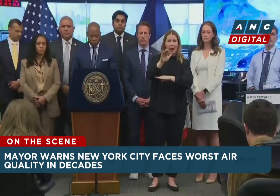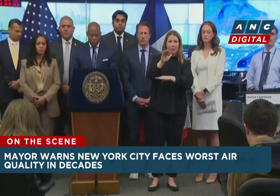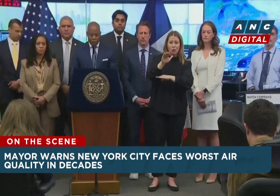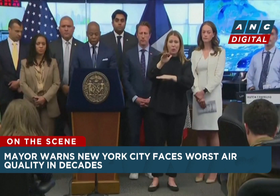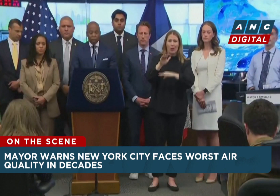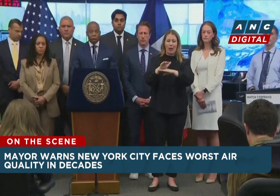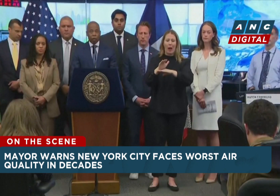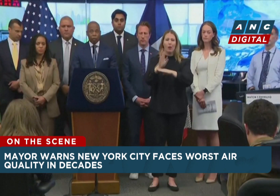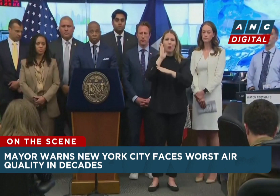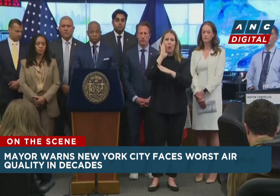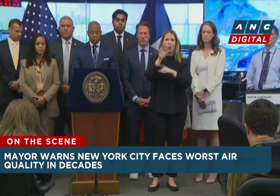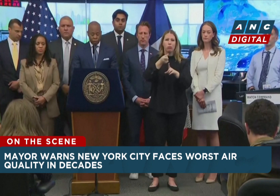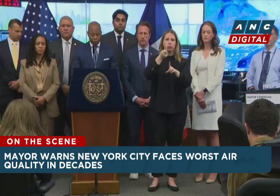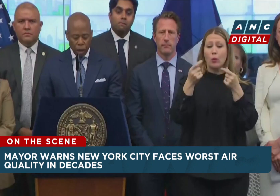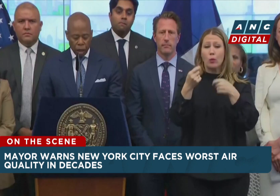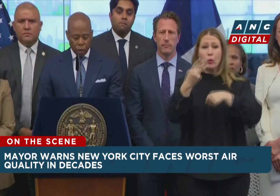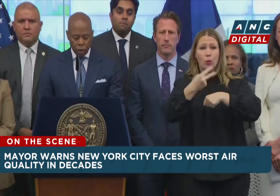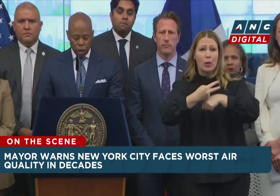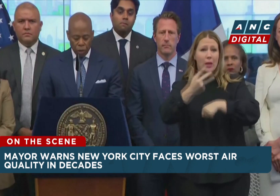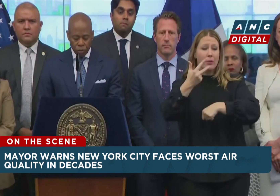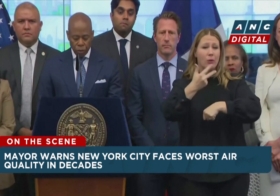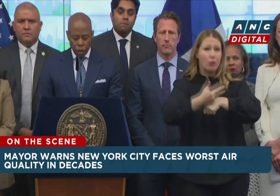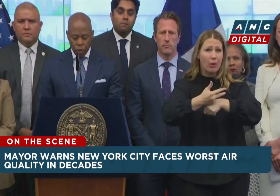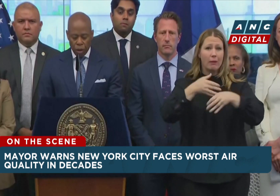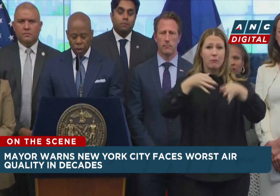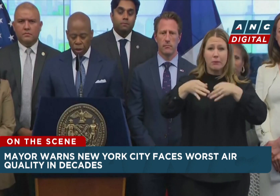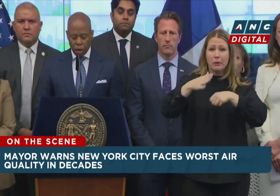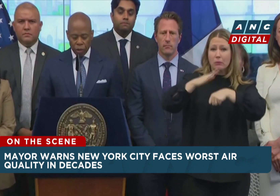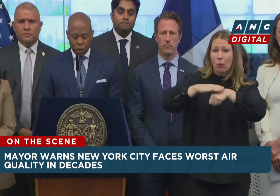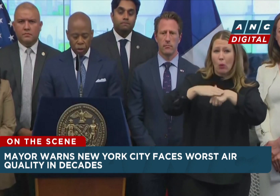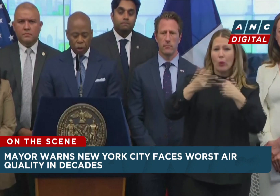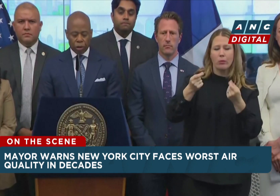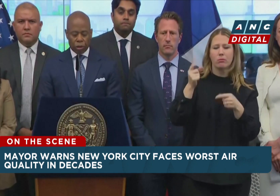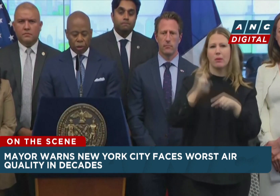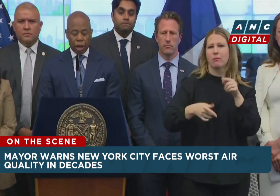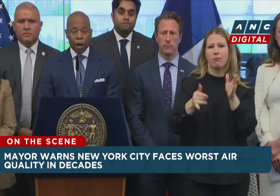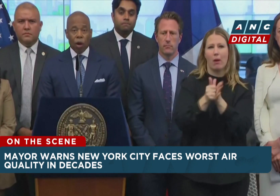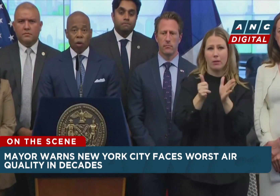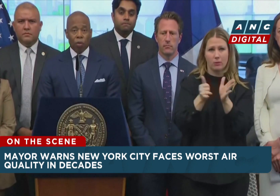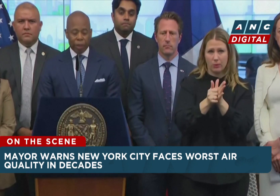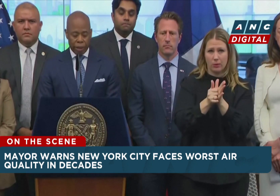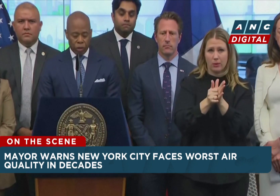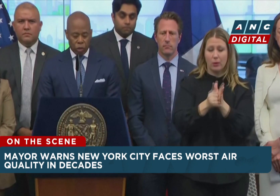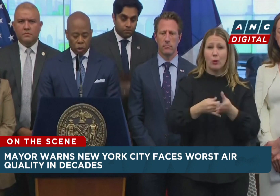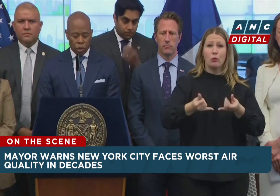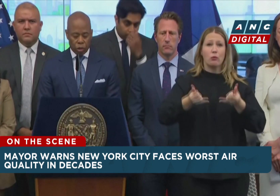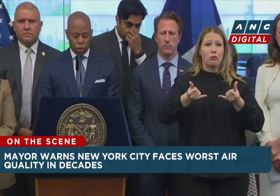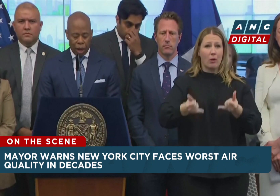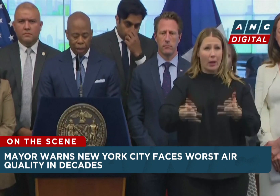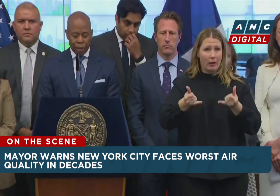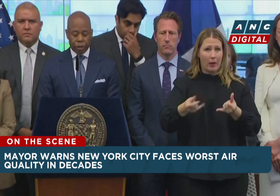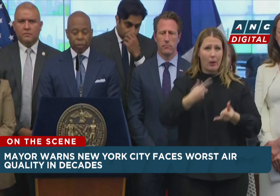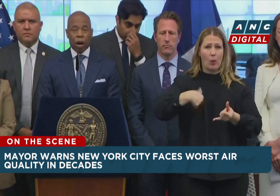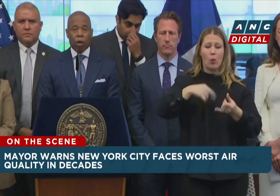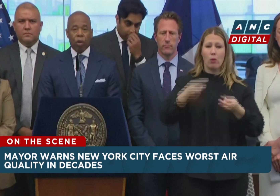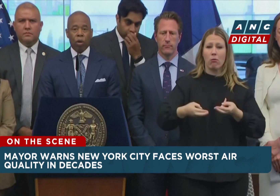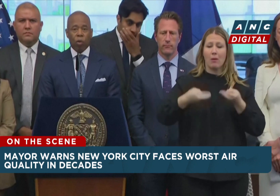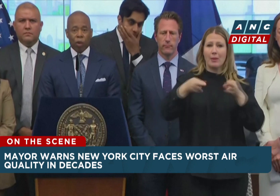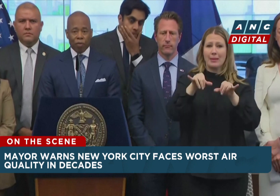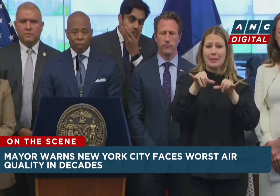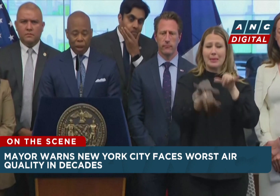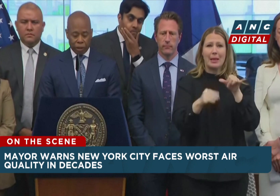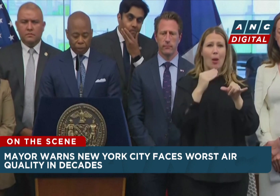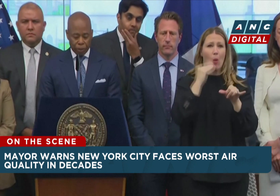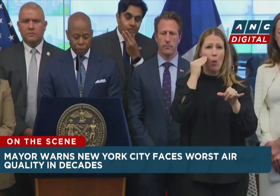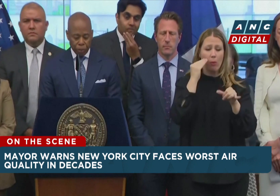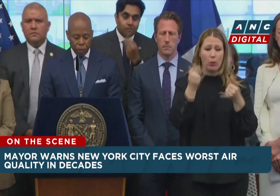smoke moves back over the city. As a result, we are encouraging New Yorkers to stay home indoors tonight and tomorrow